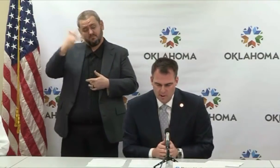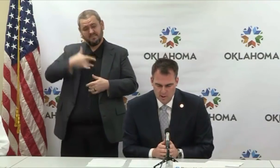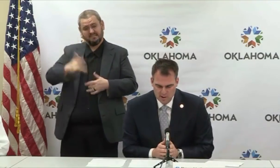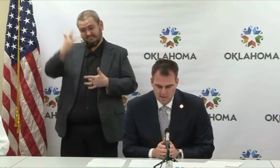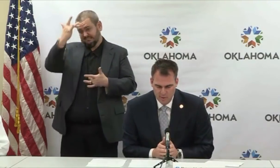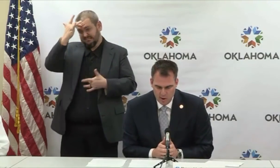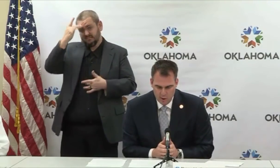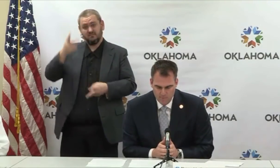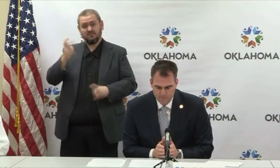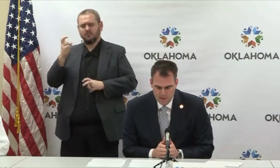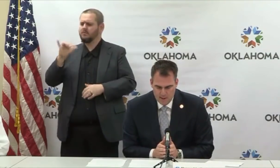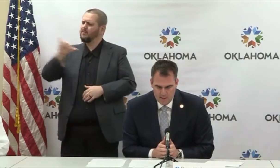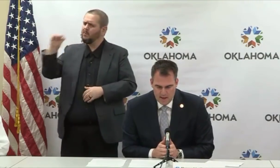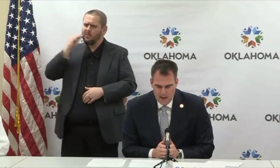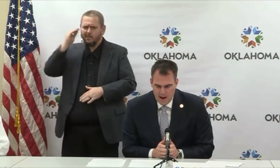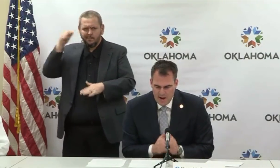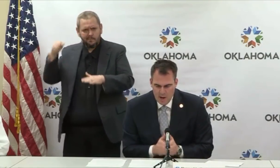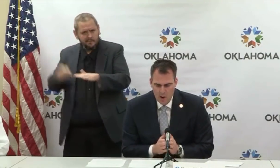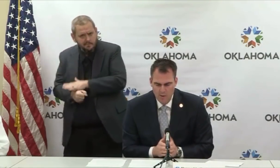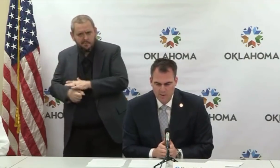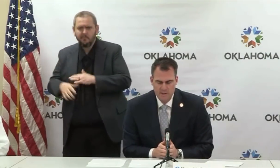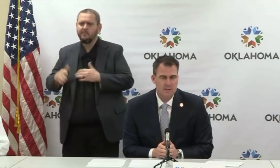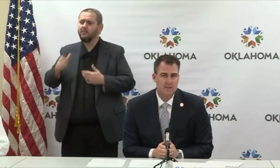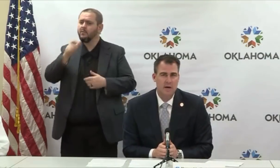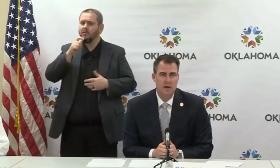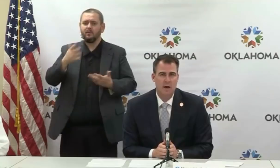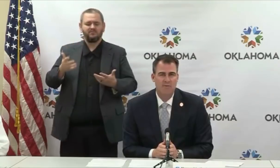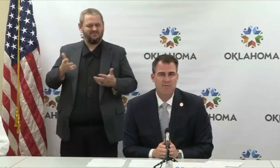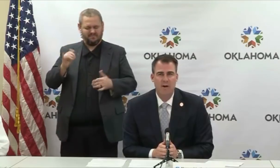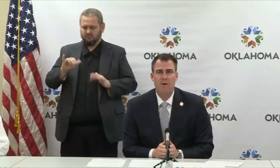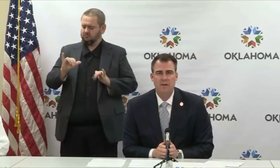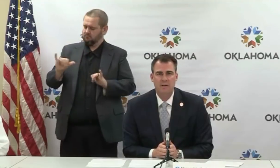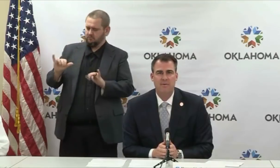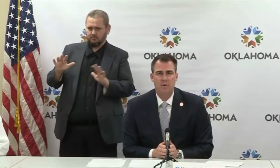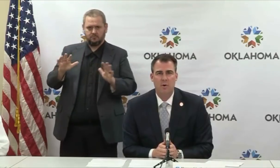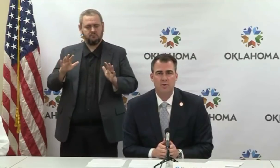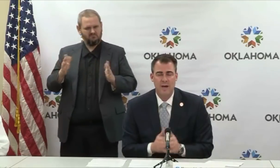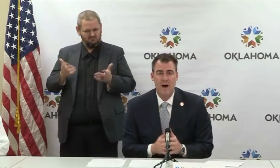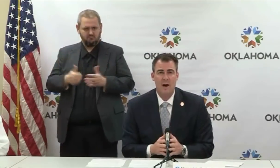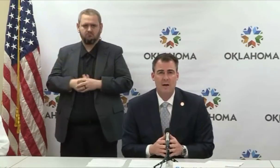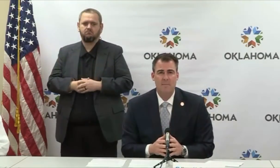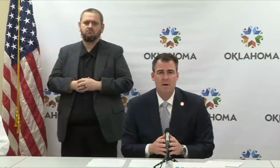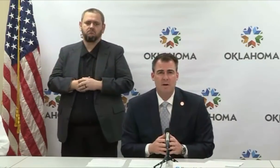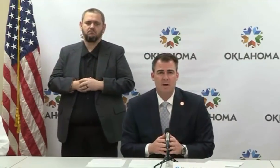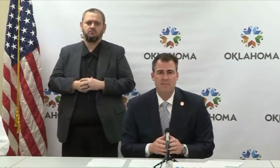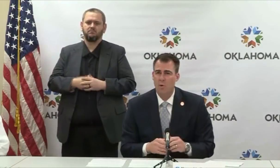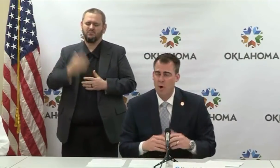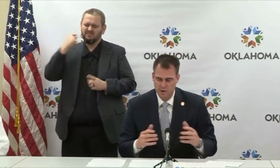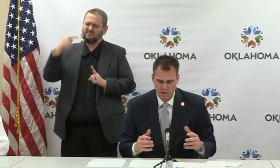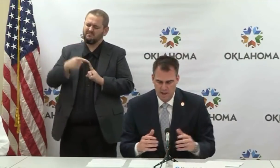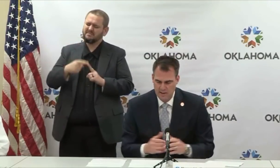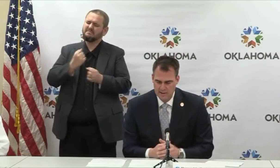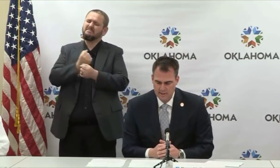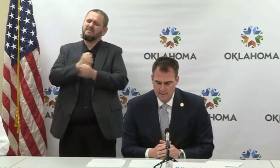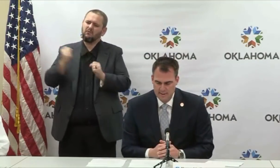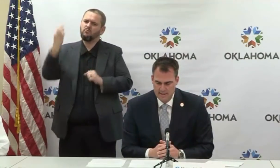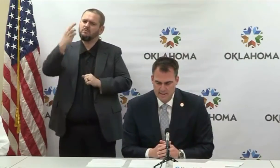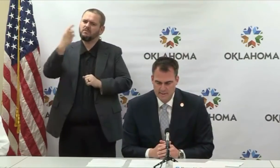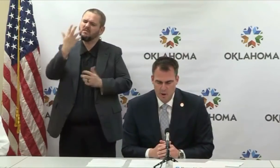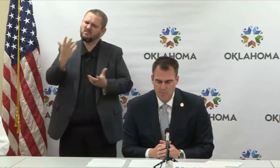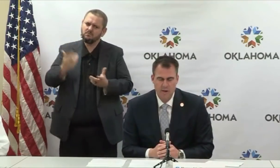population is safer at home. And I know that this is a very difficult time for our state.